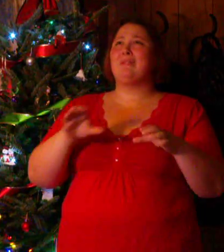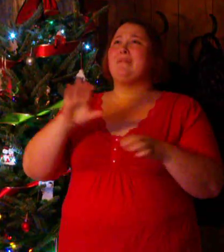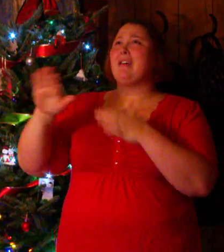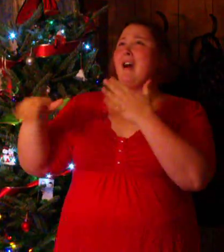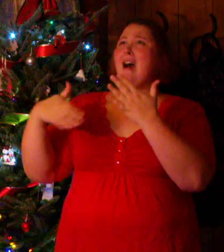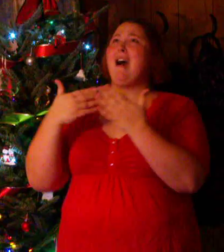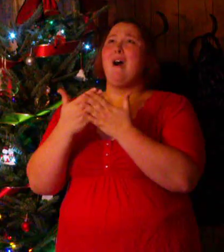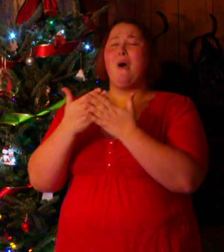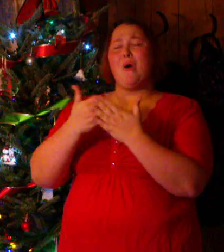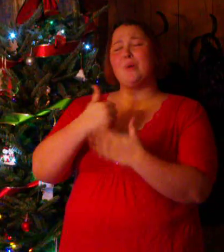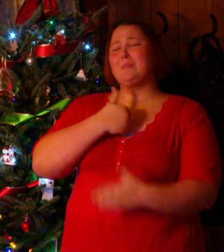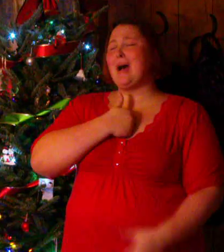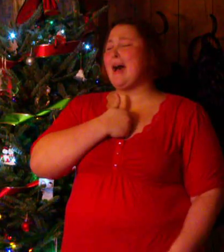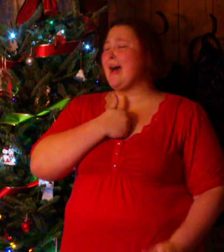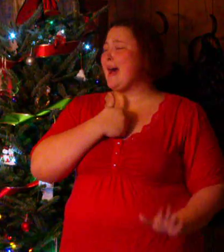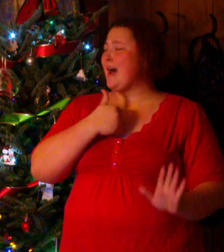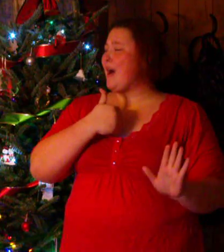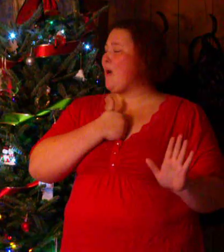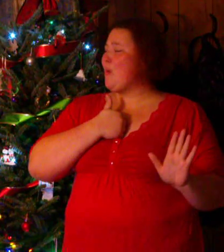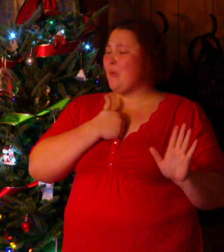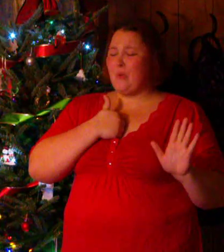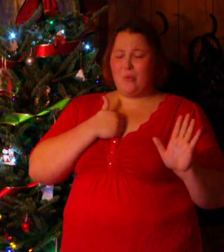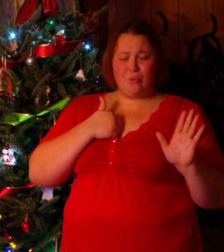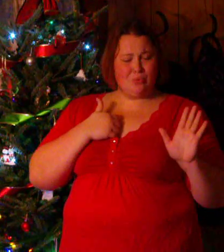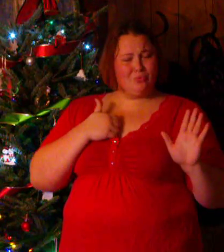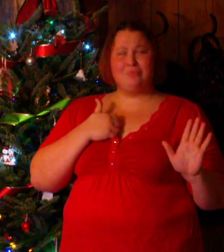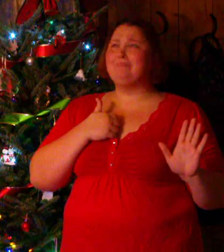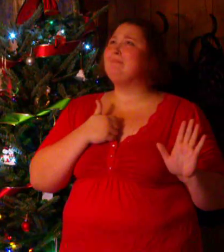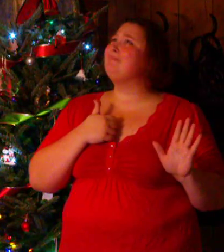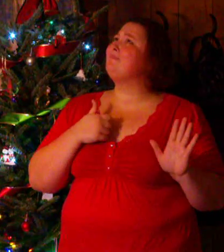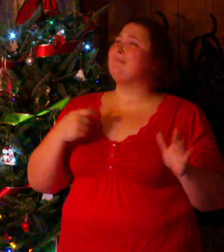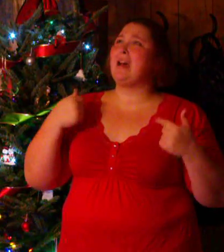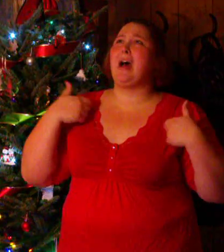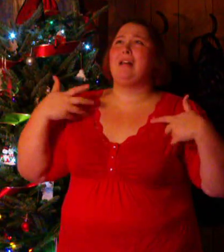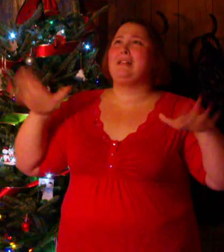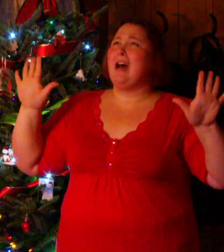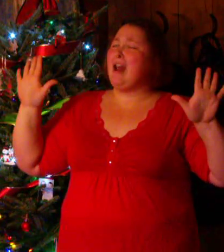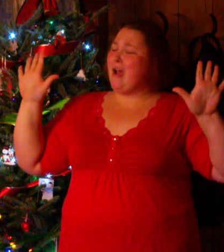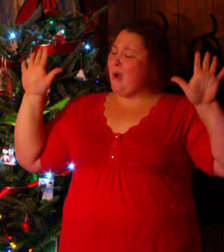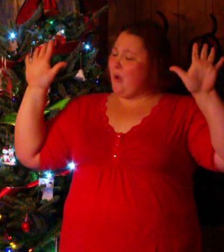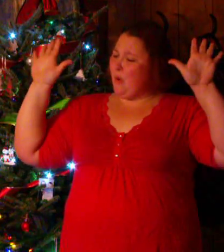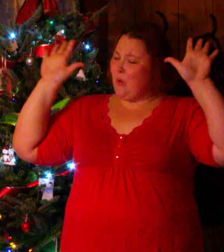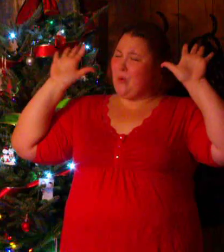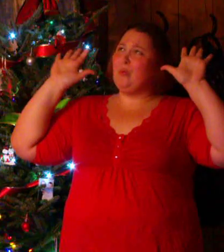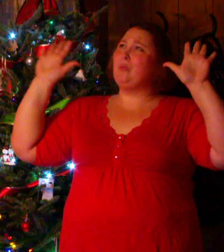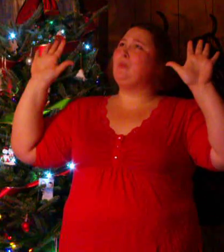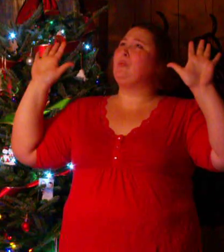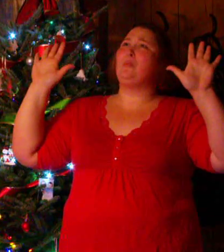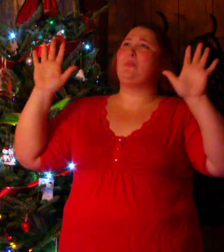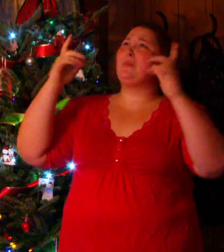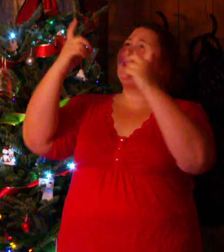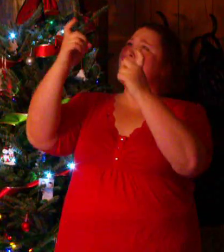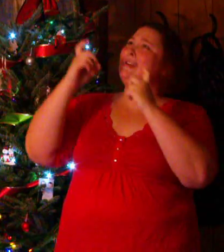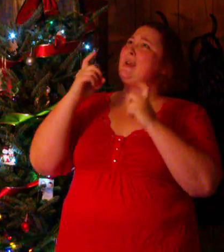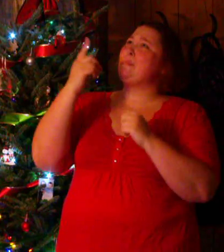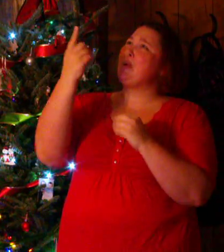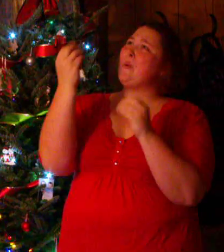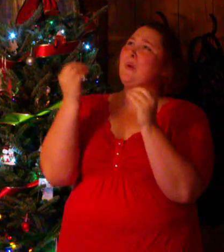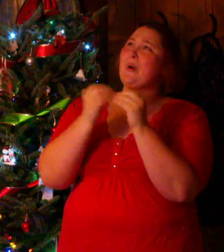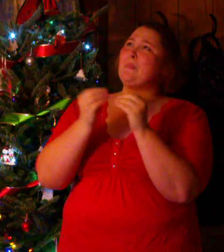this all I know I'm ready to go Give me one